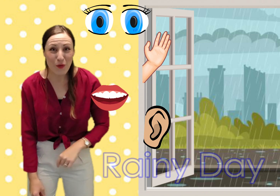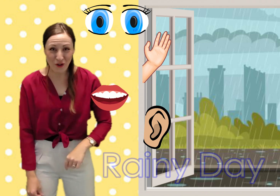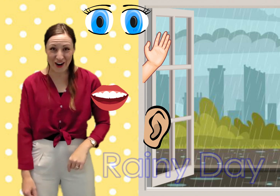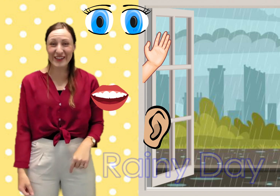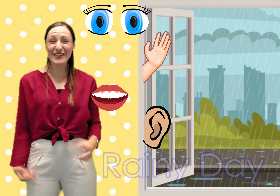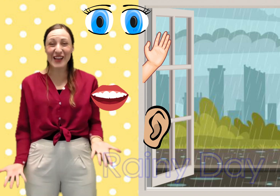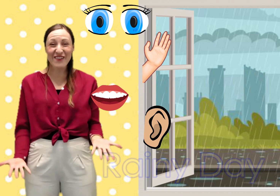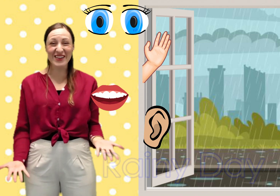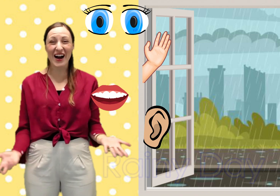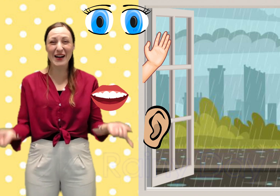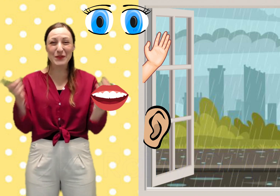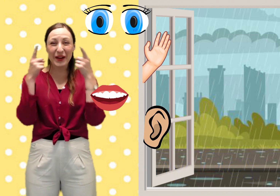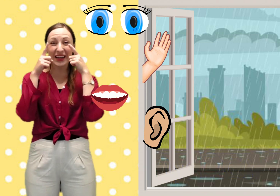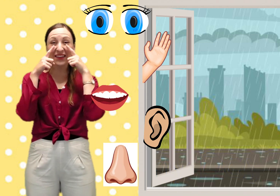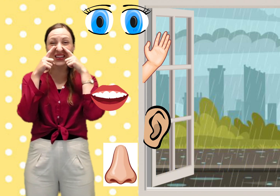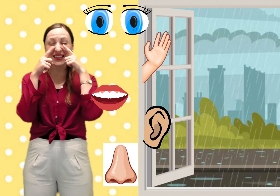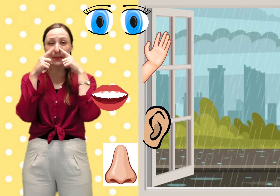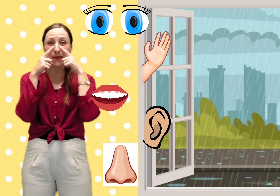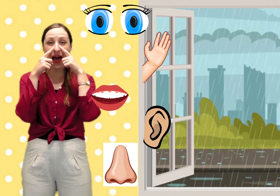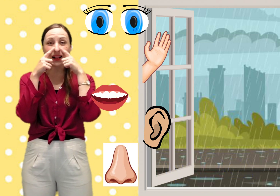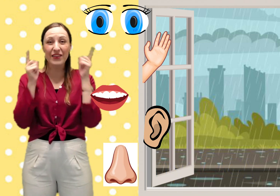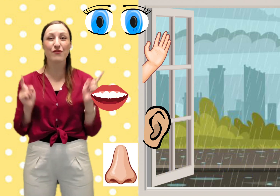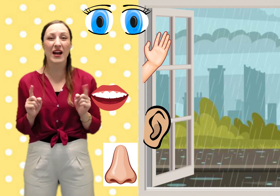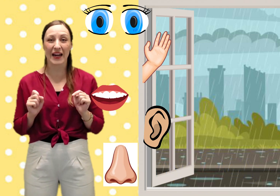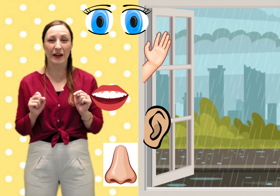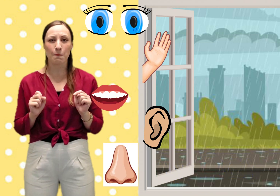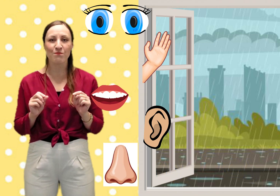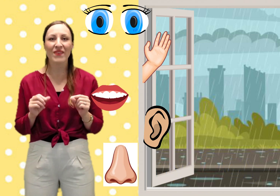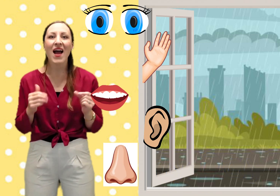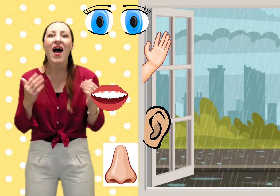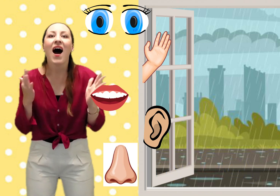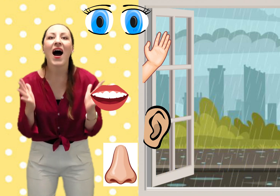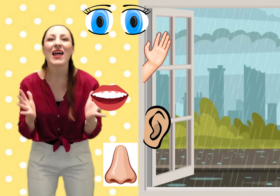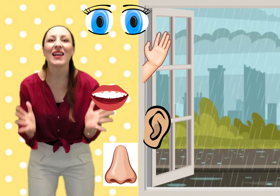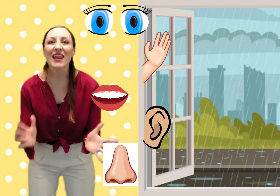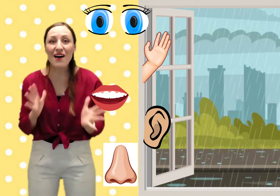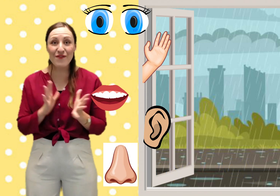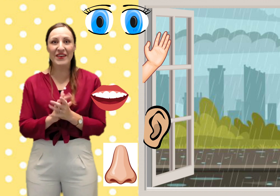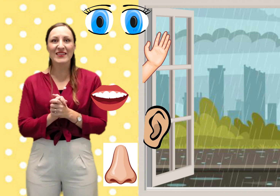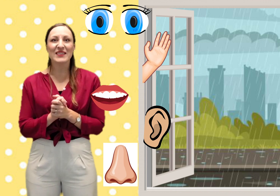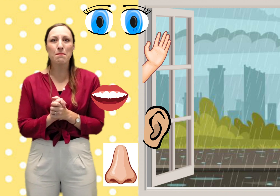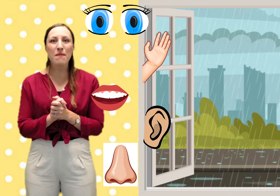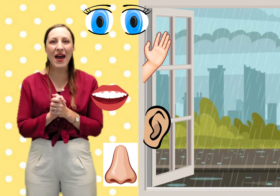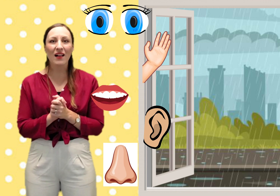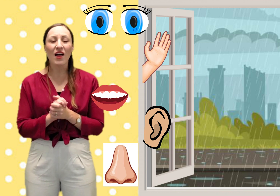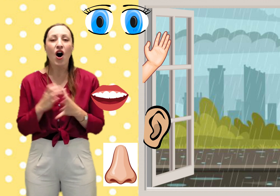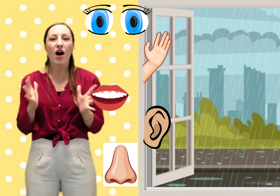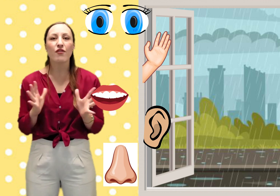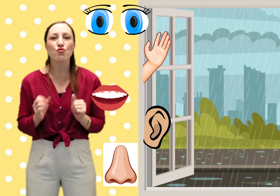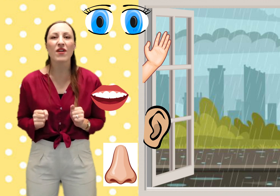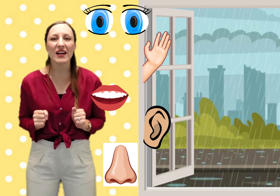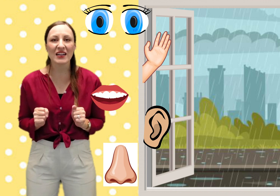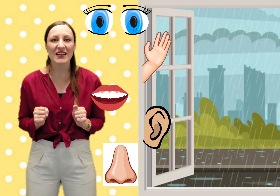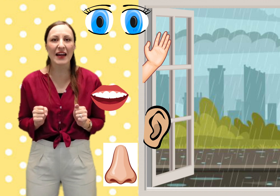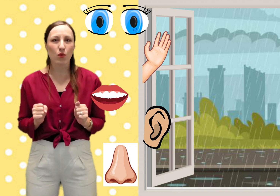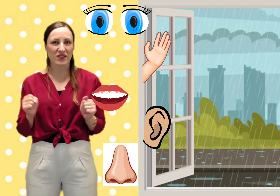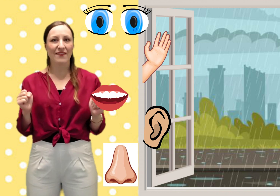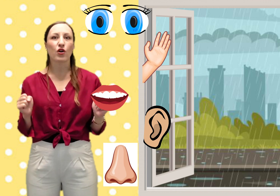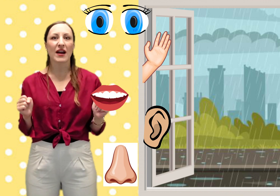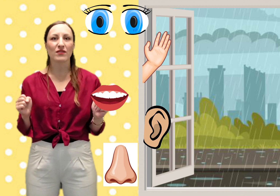know what sometimes we can even smell the rain i love the smell of a rainy day once we've gone